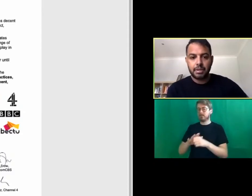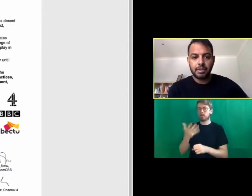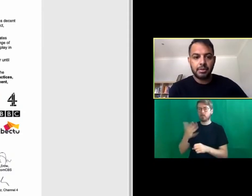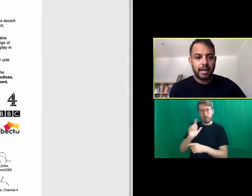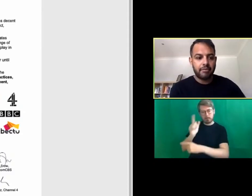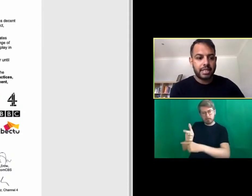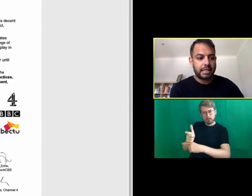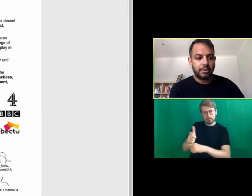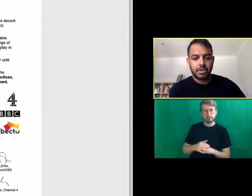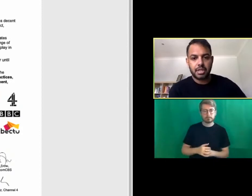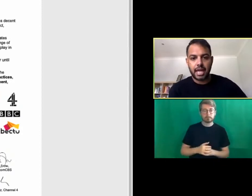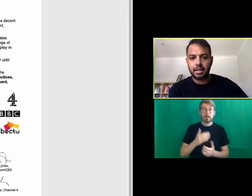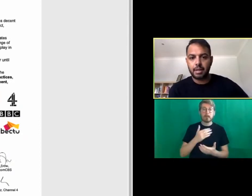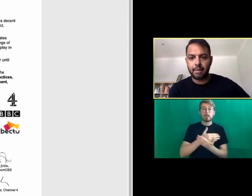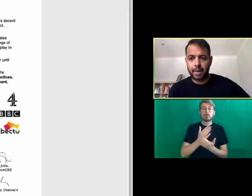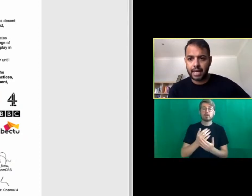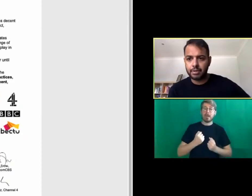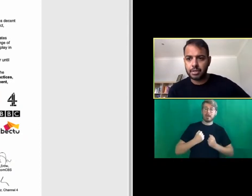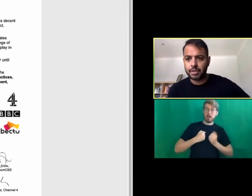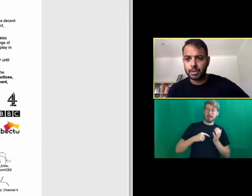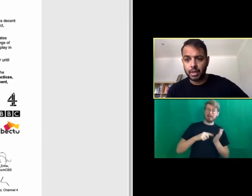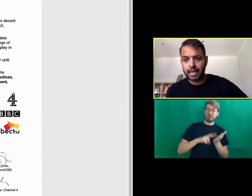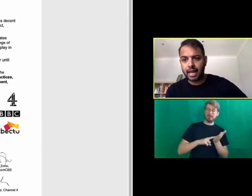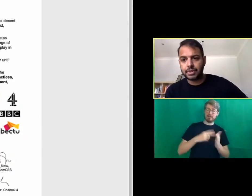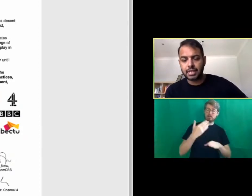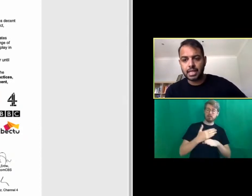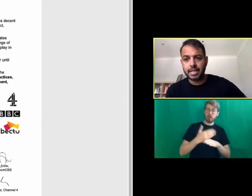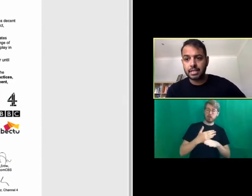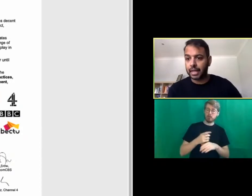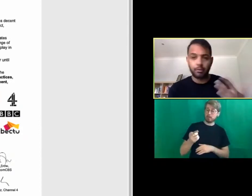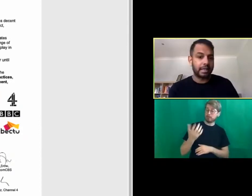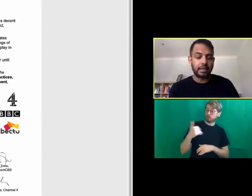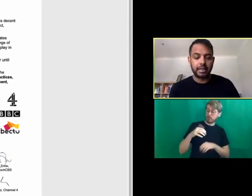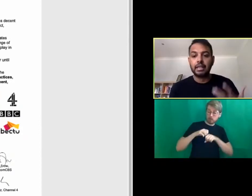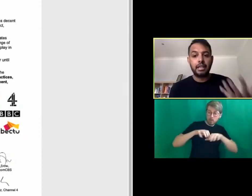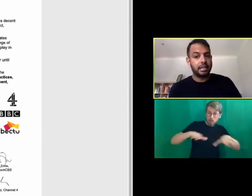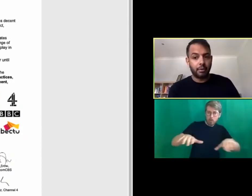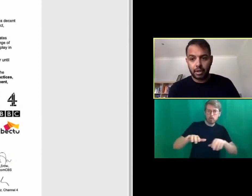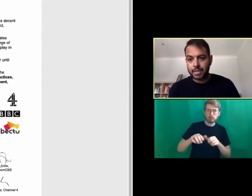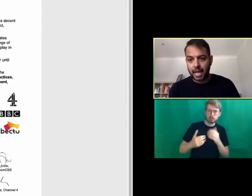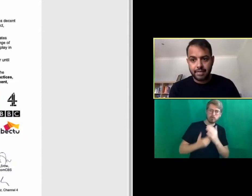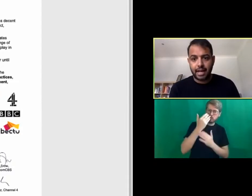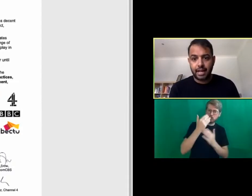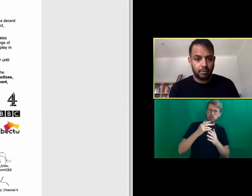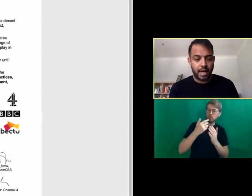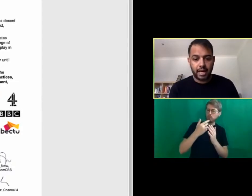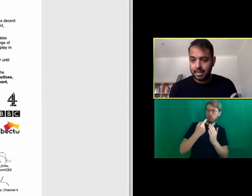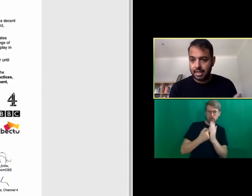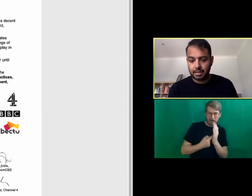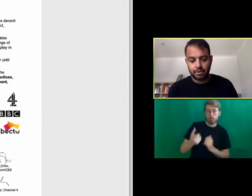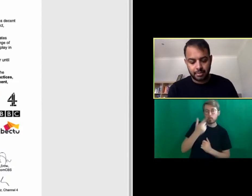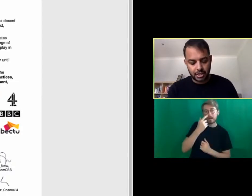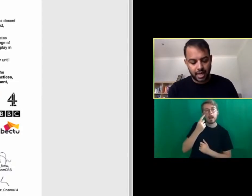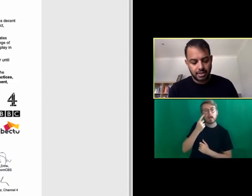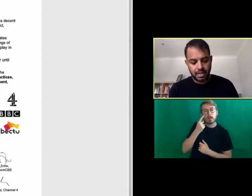ShareMyTellyJob who have recently launched their time campaign which monitors working hours in tv so again we can look at you know what comes out of that and where